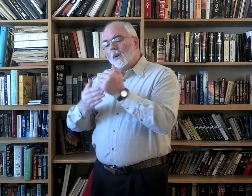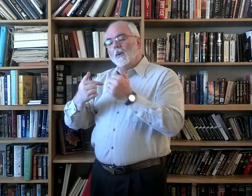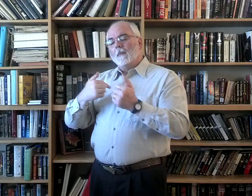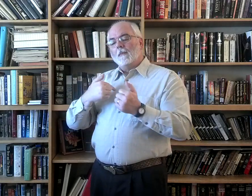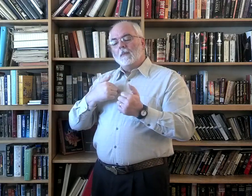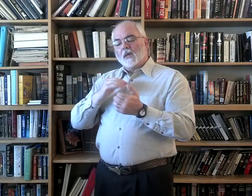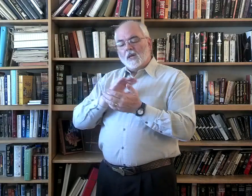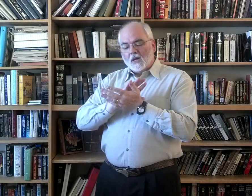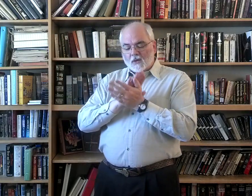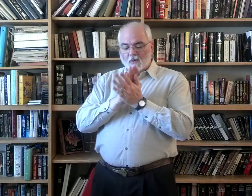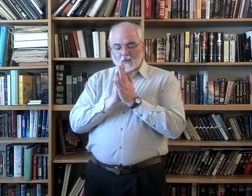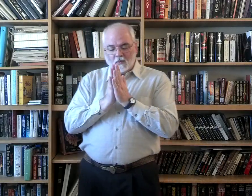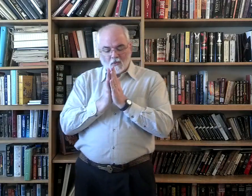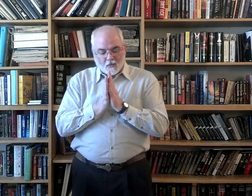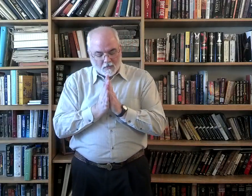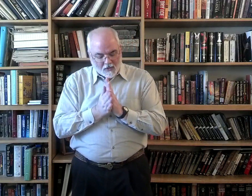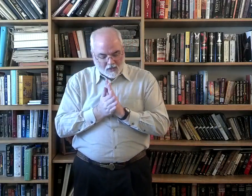me to be.